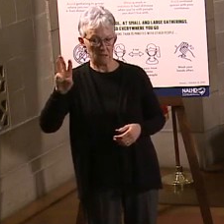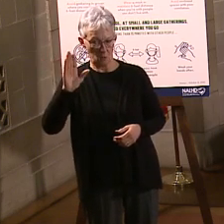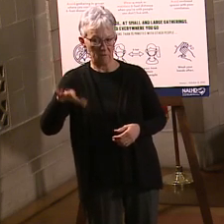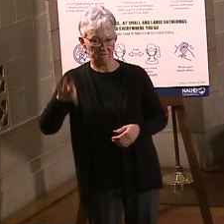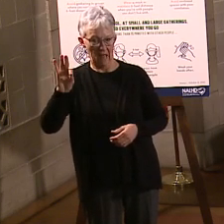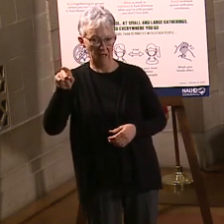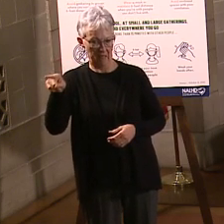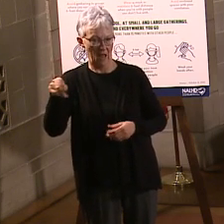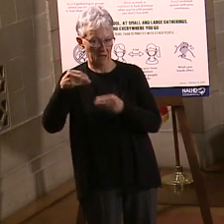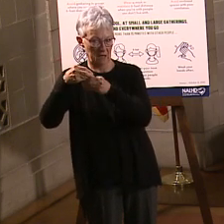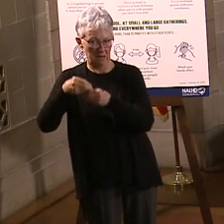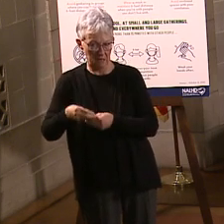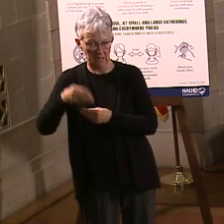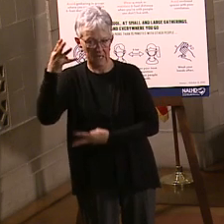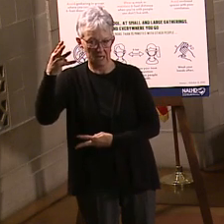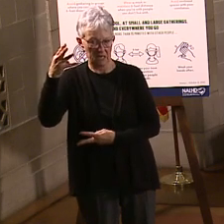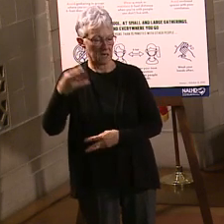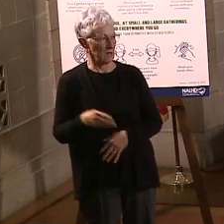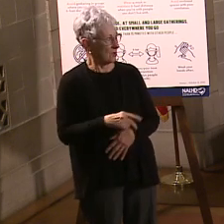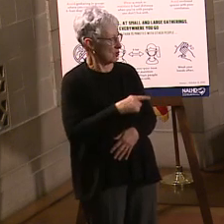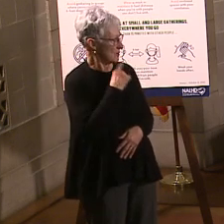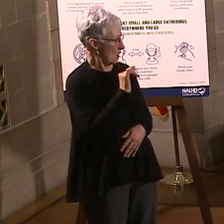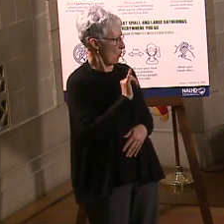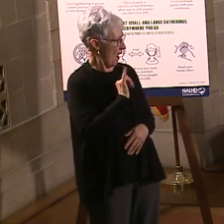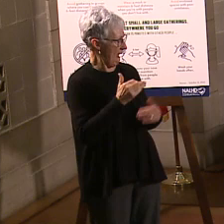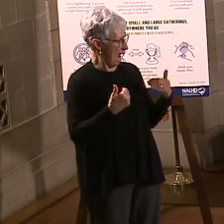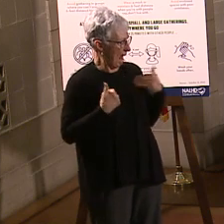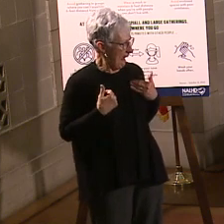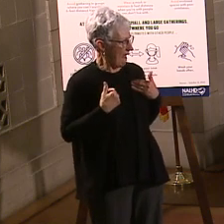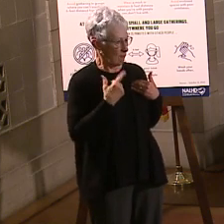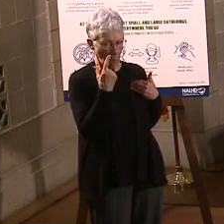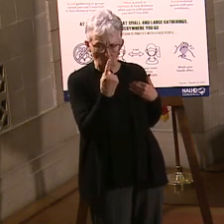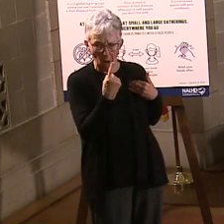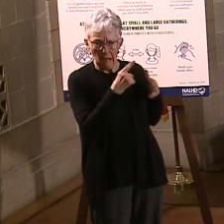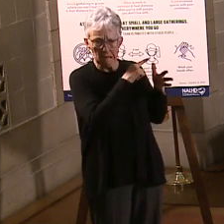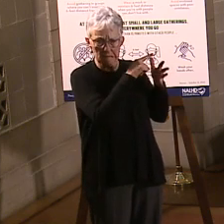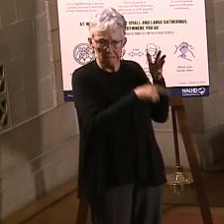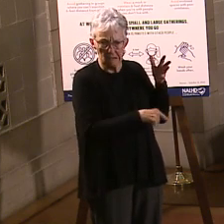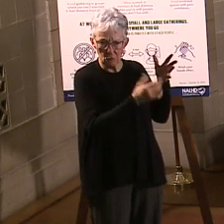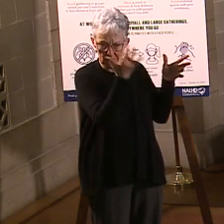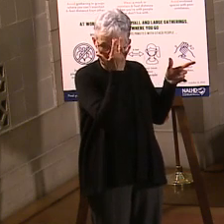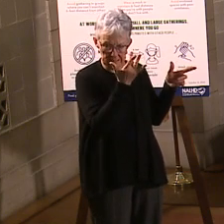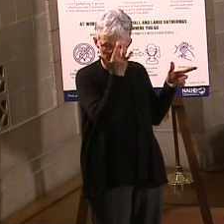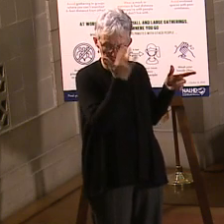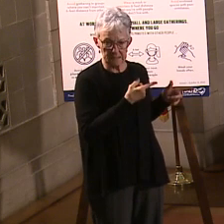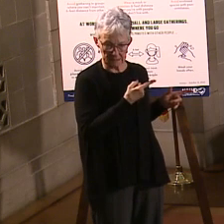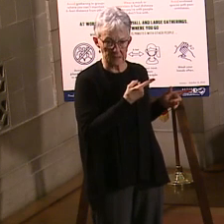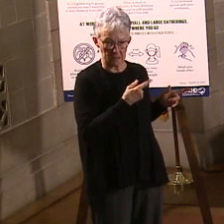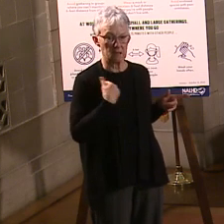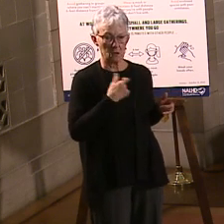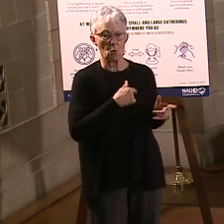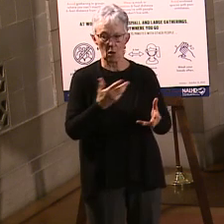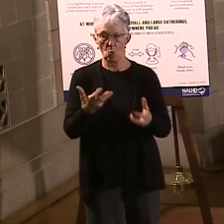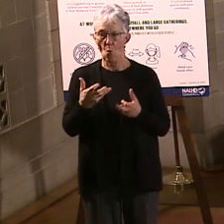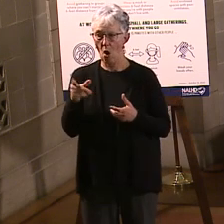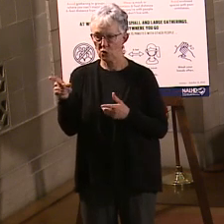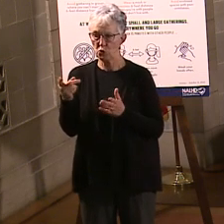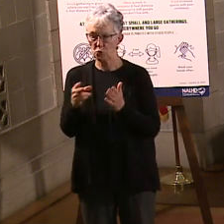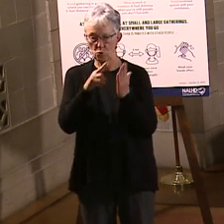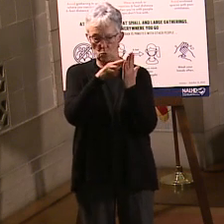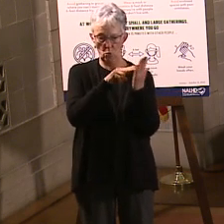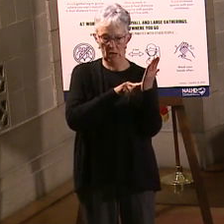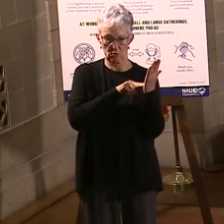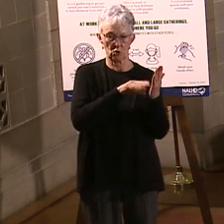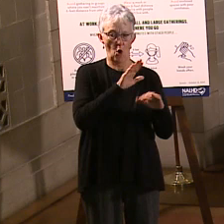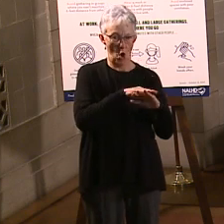in the meantime, if you kind of glance at this and you say I have one of these or, you know, someone in my family has one of these, we do want you to re-register on